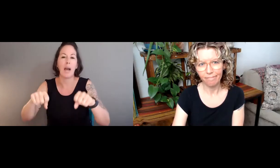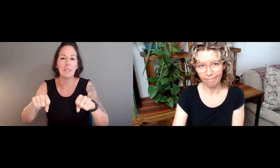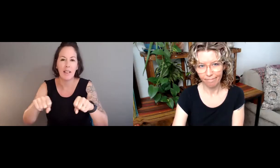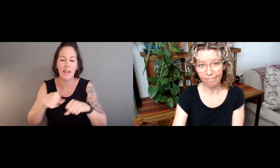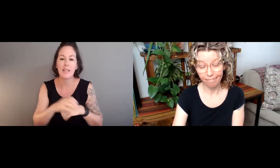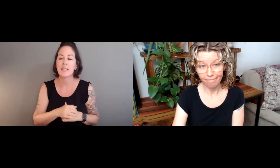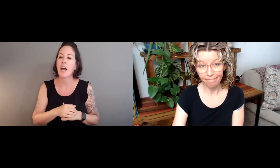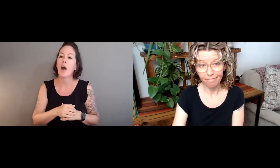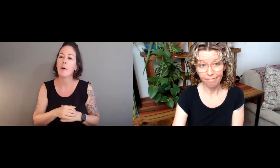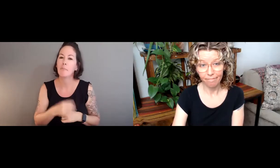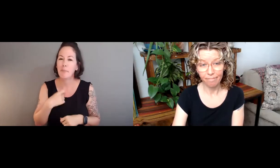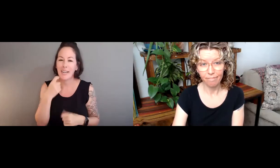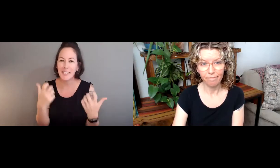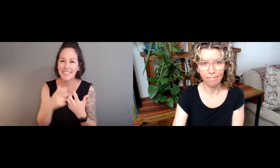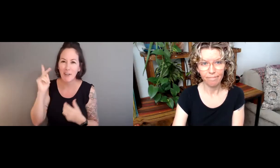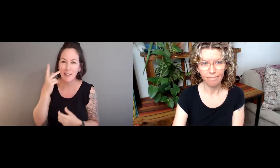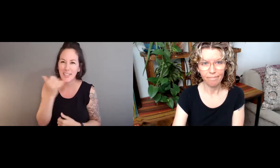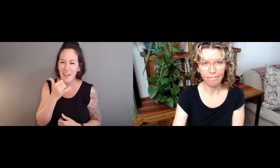and our current technology.